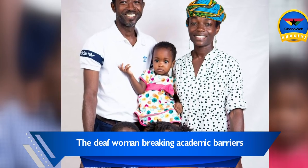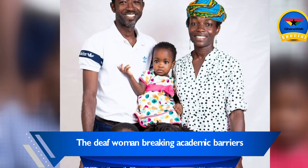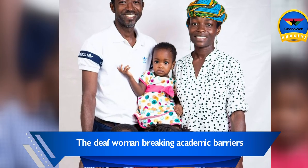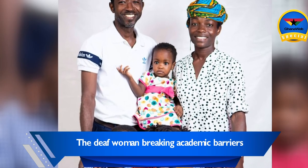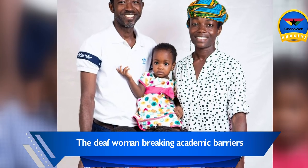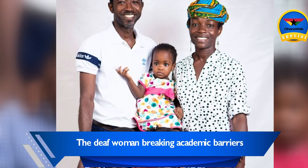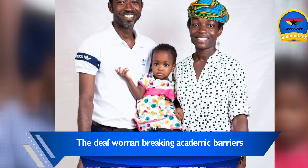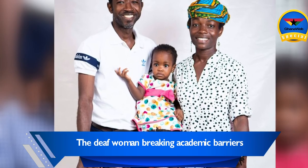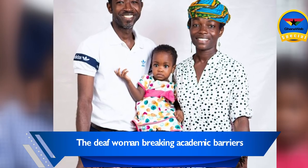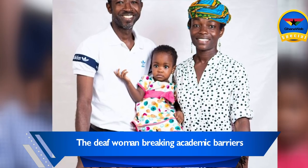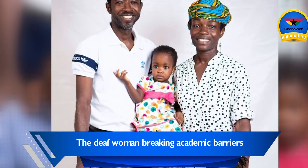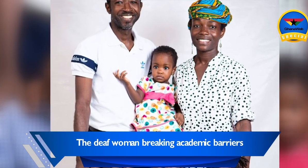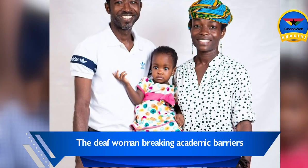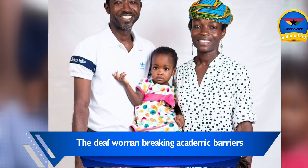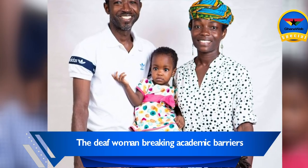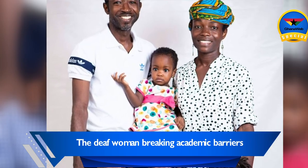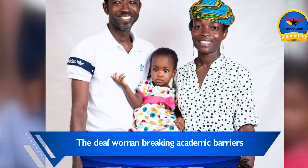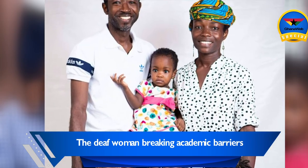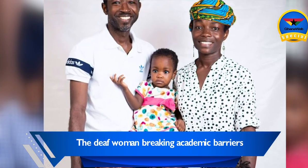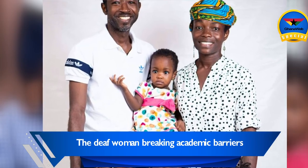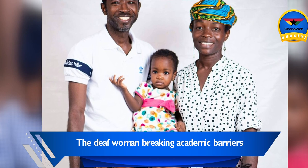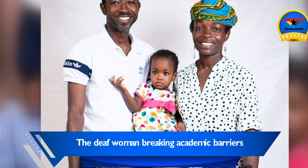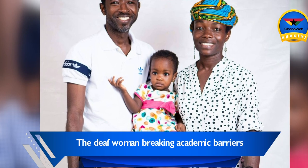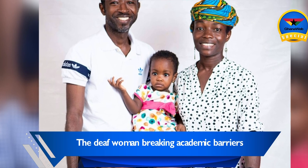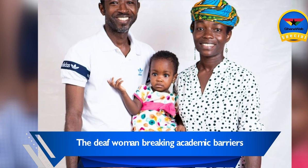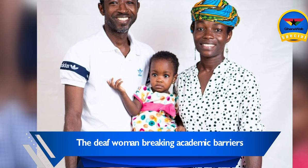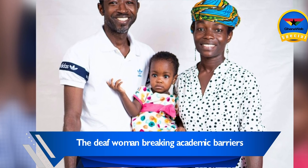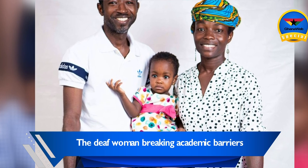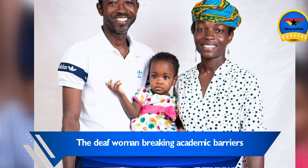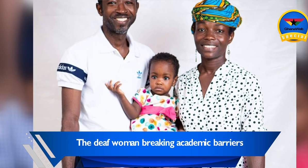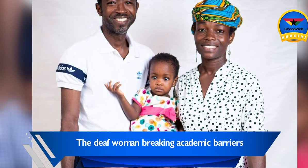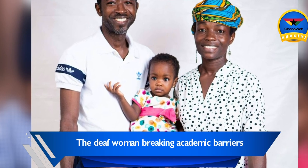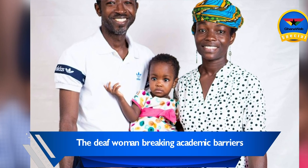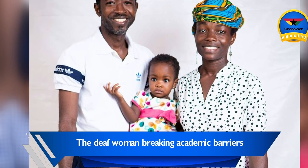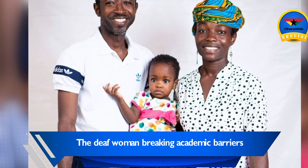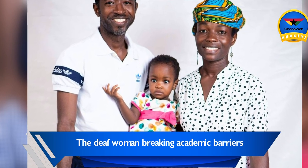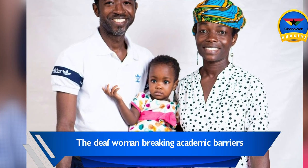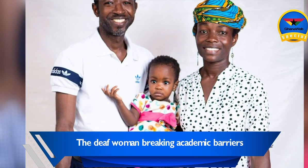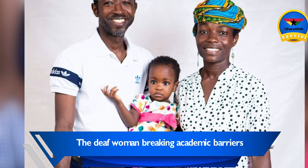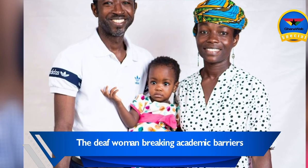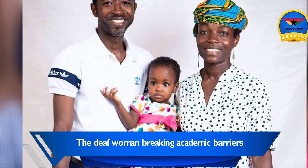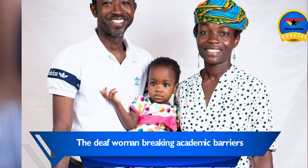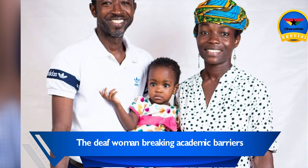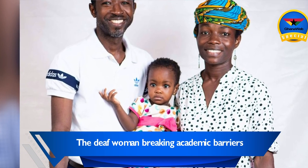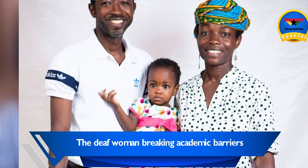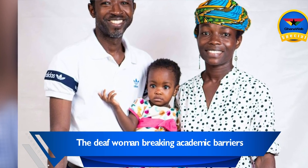as a mother, would know when her child is crying? When she's not close by to see the baby's gestures?